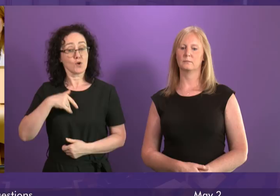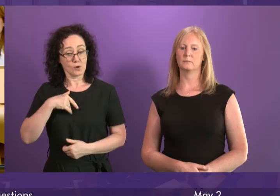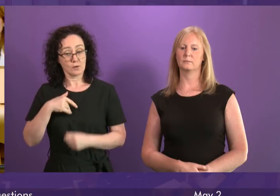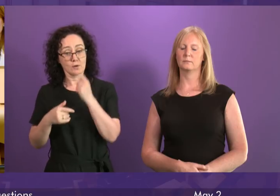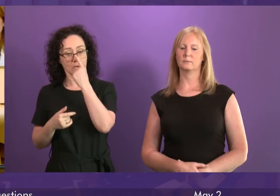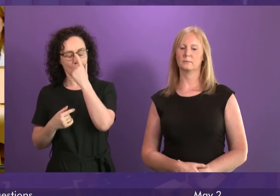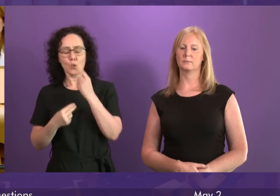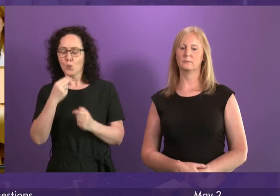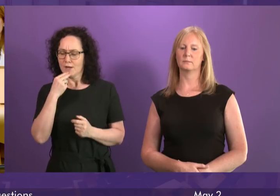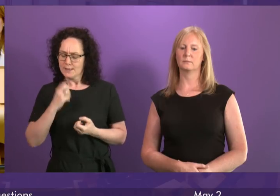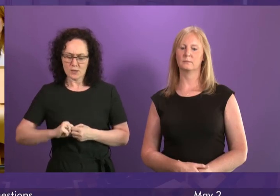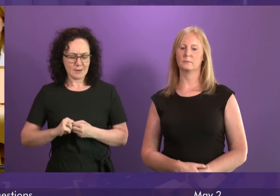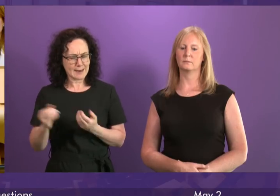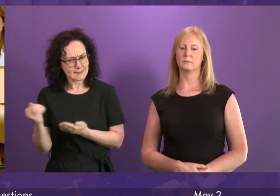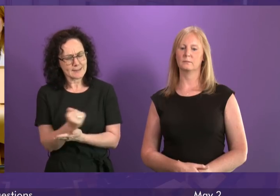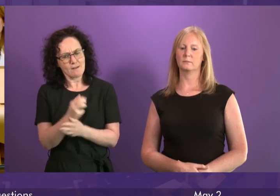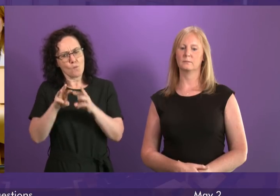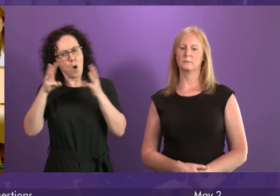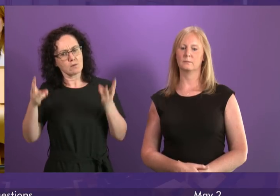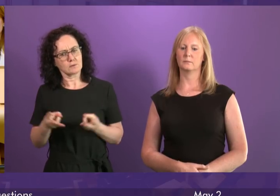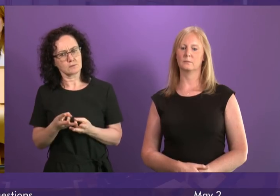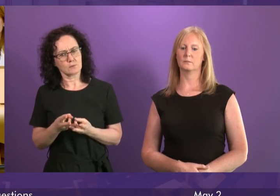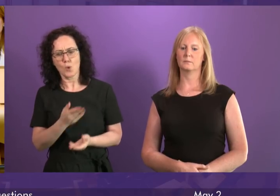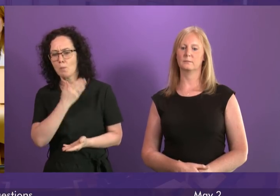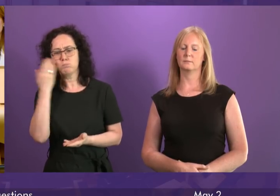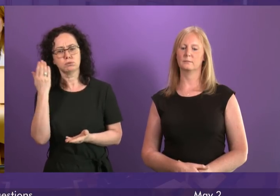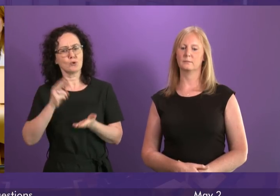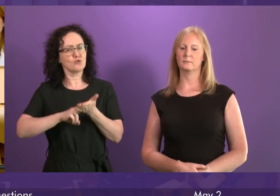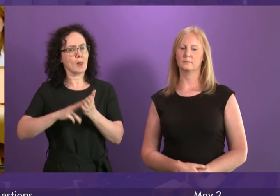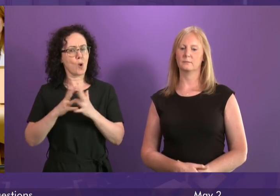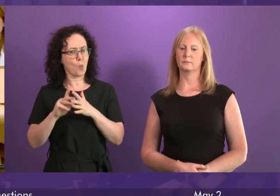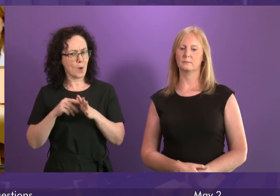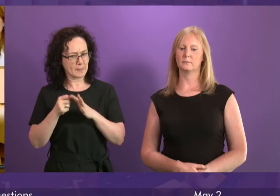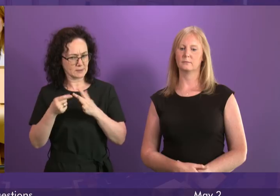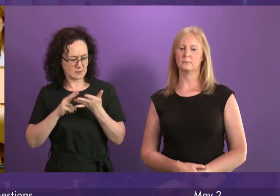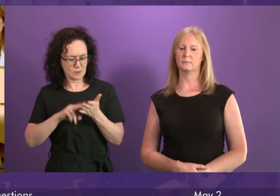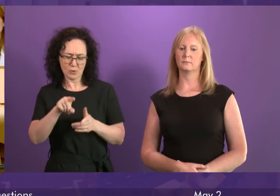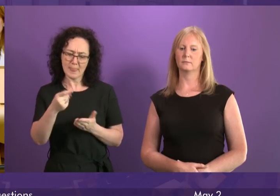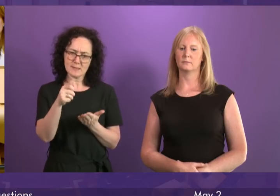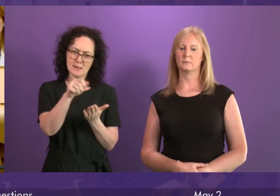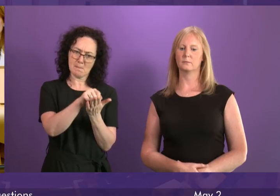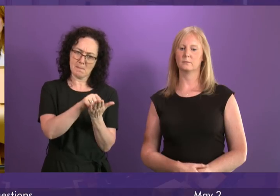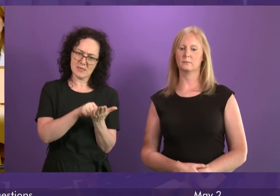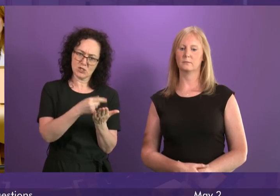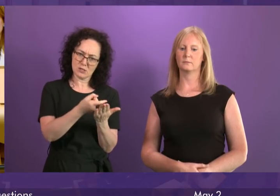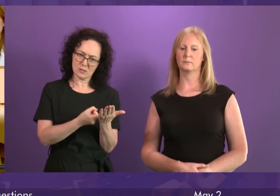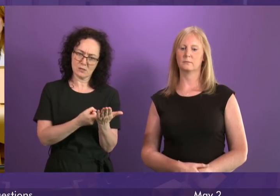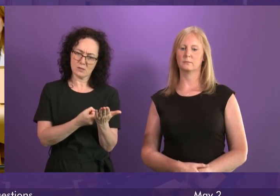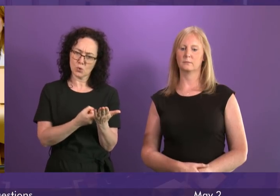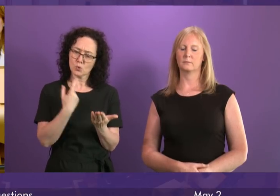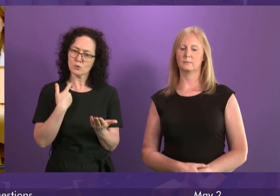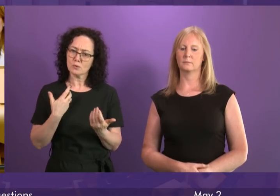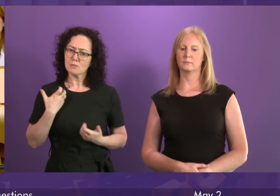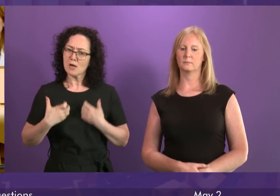conditions for a safer world without them and so it's very encouraging to see the number of signatories who have supported the petition that Bill Kidd refers to.